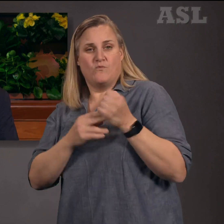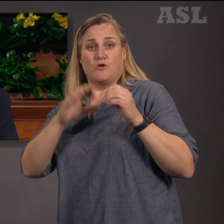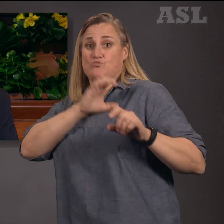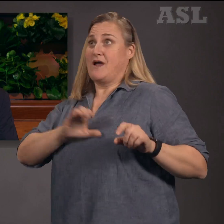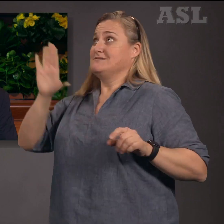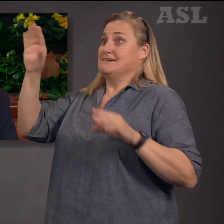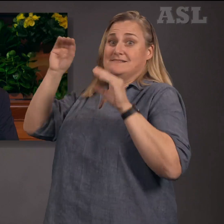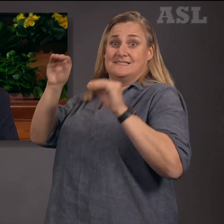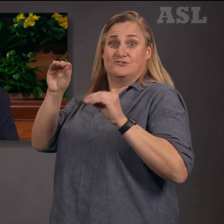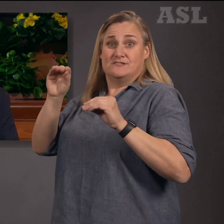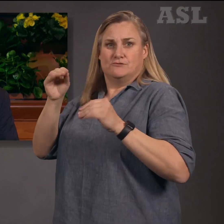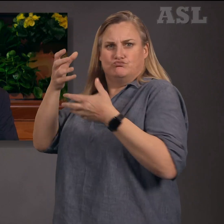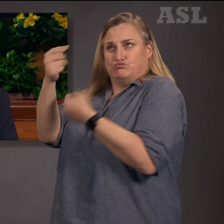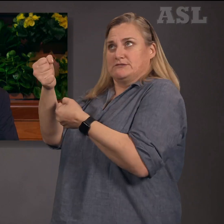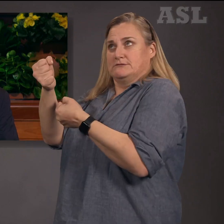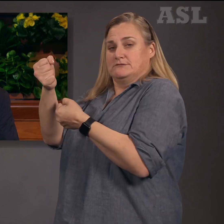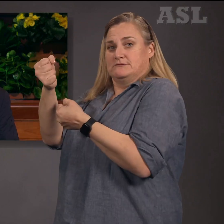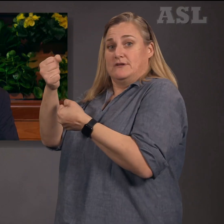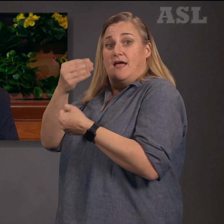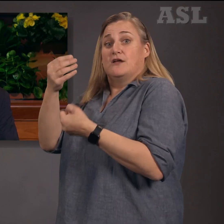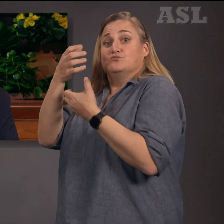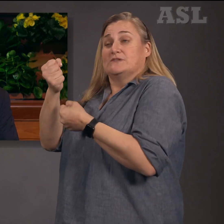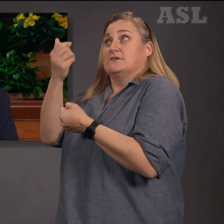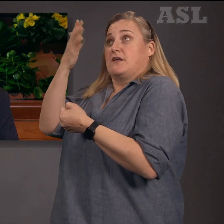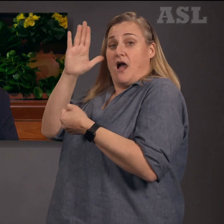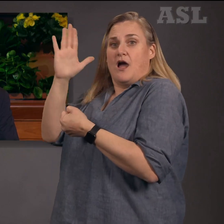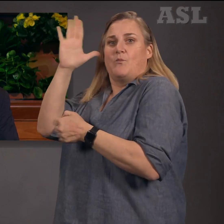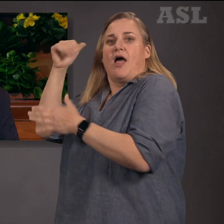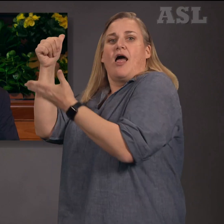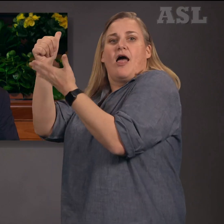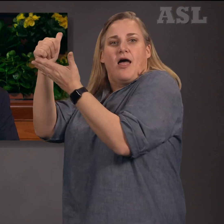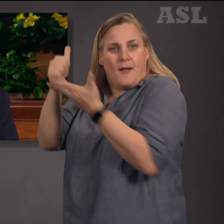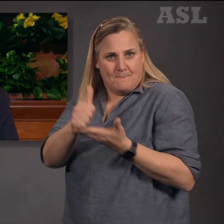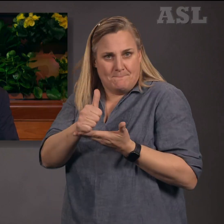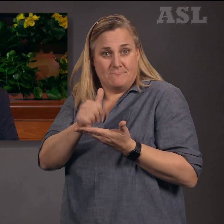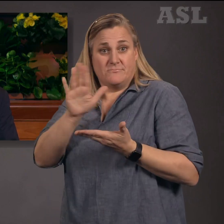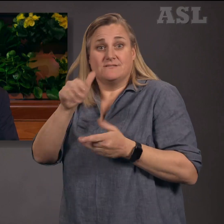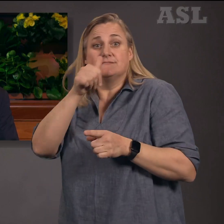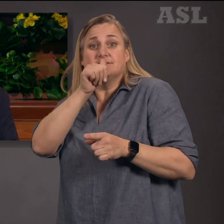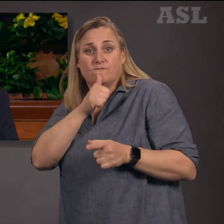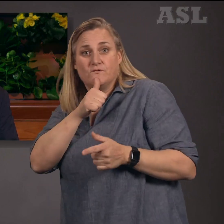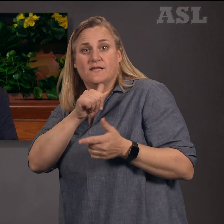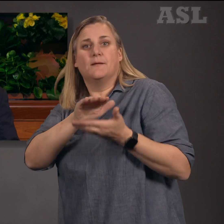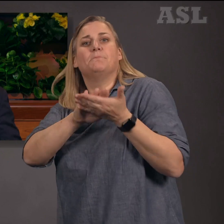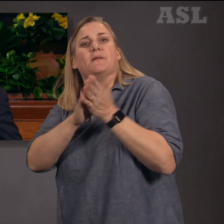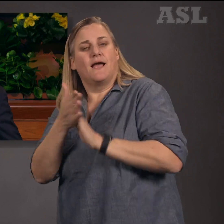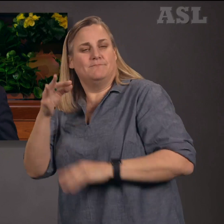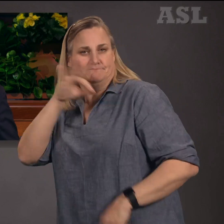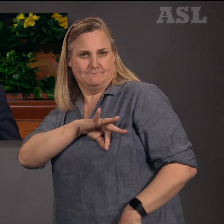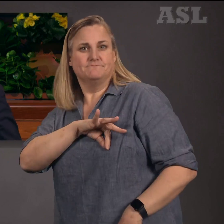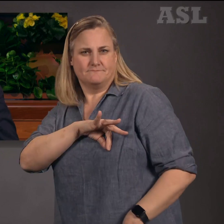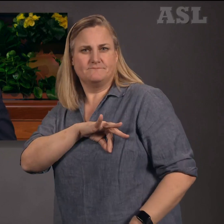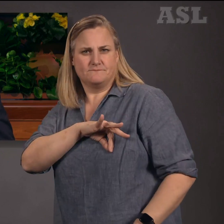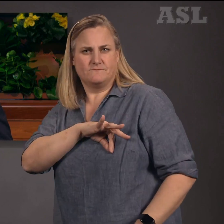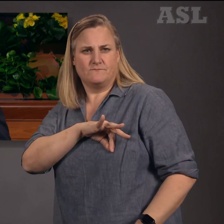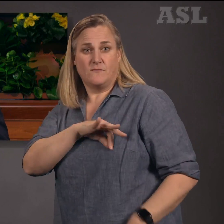Casey trust the doctrine of Christ and the promise that God shall consecrate their afflictions